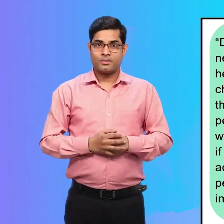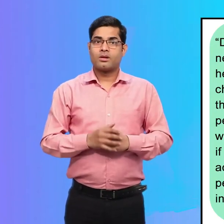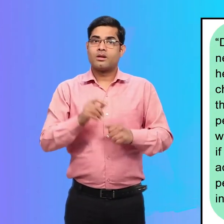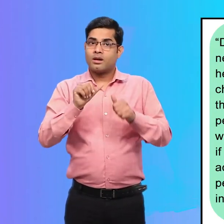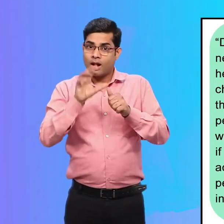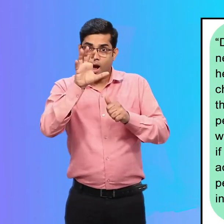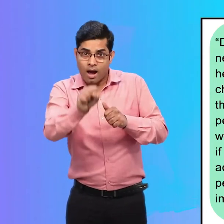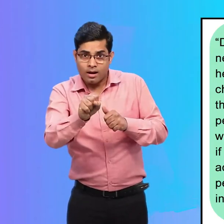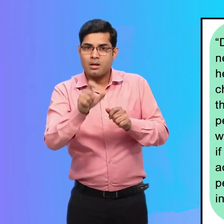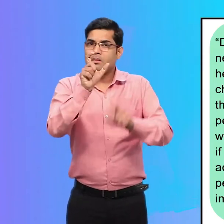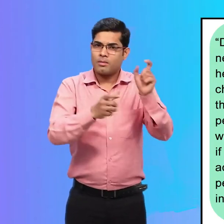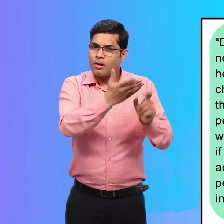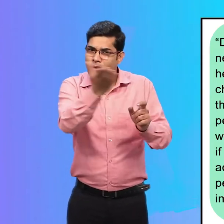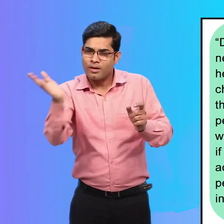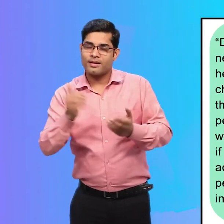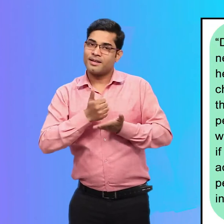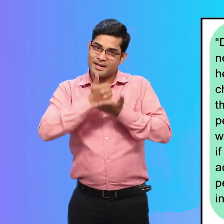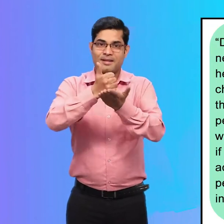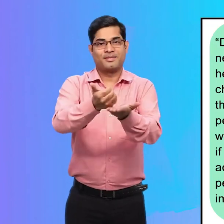Accessibility helps everyone.